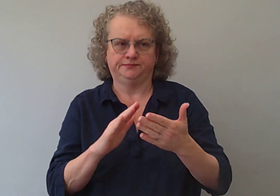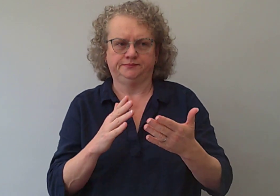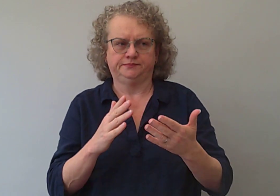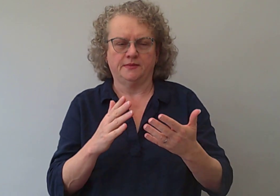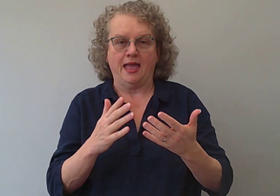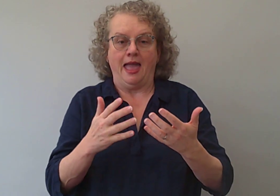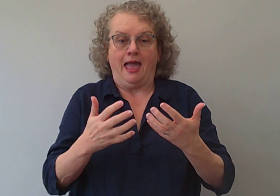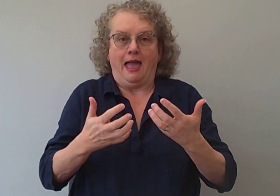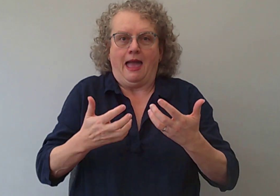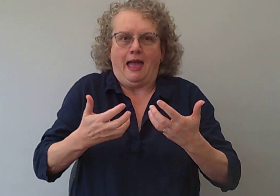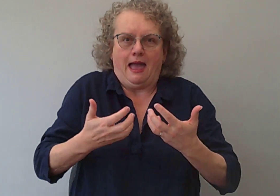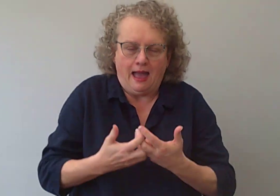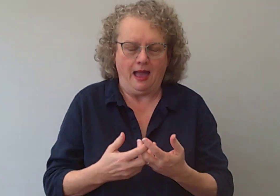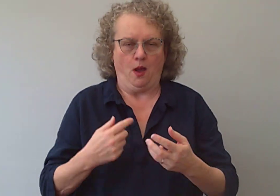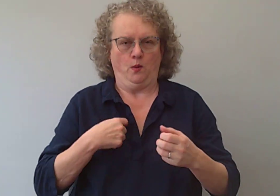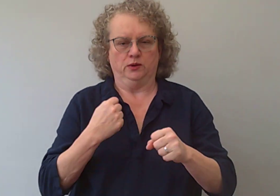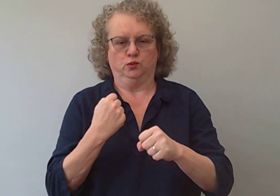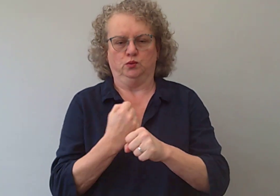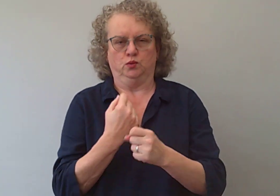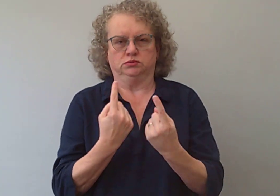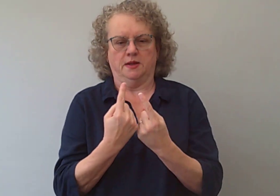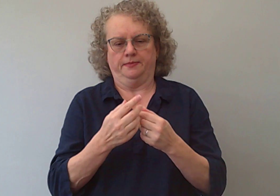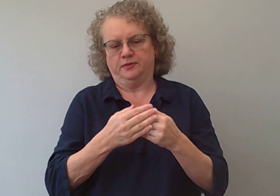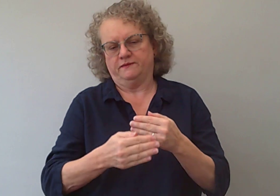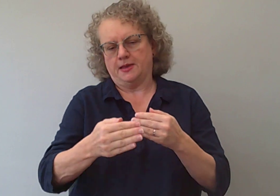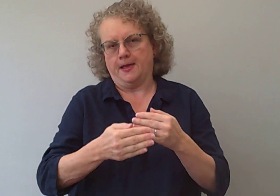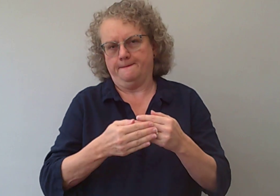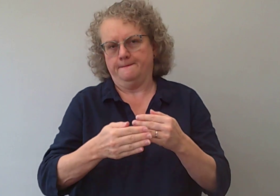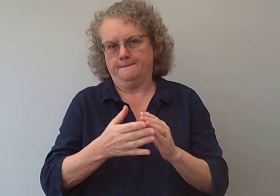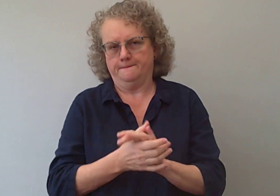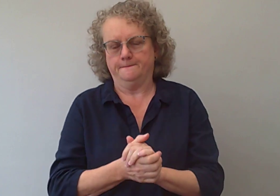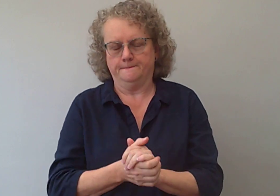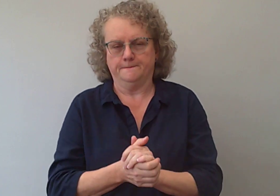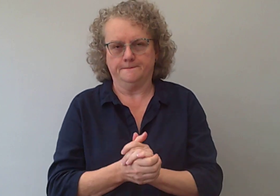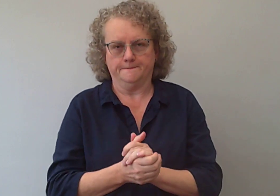Aspect means how you would do something over time.